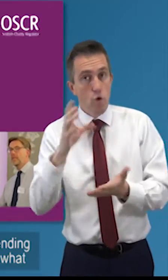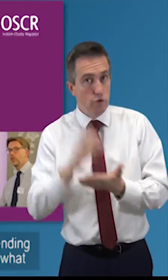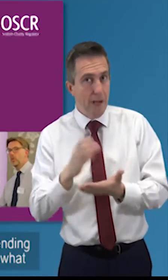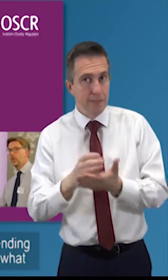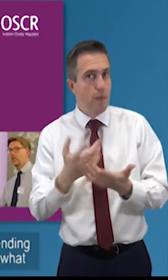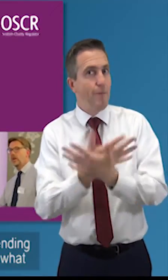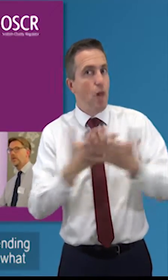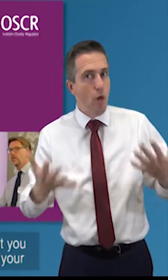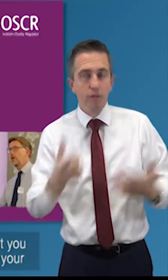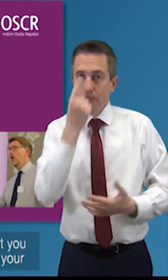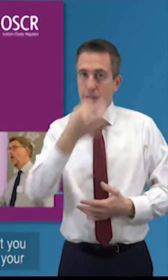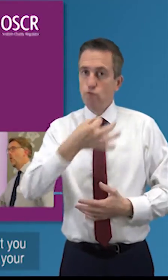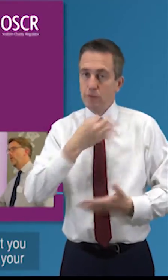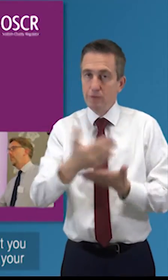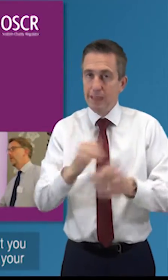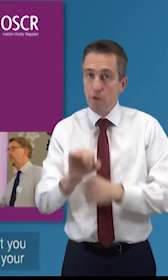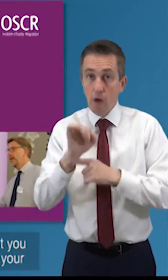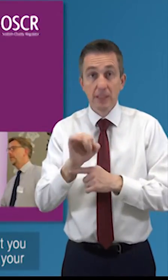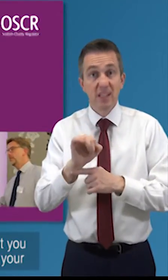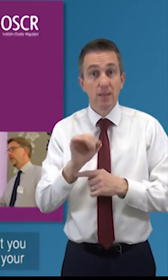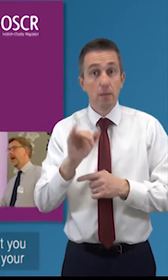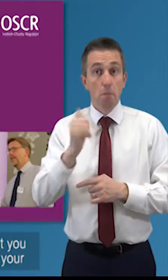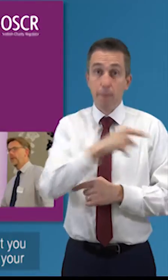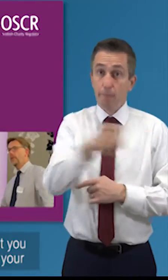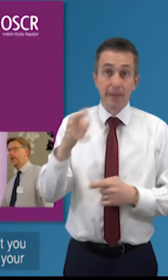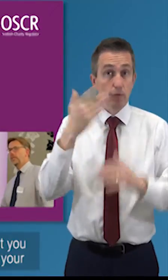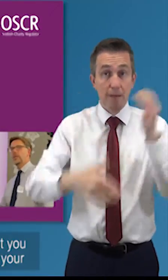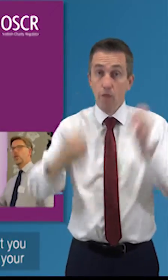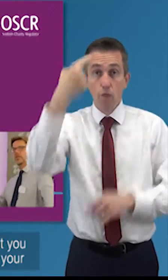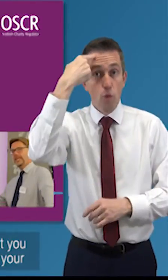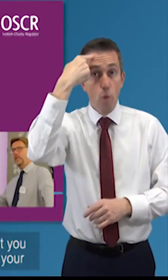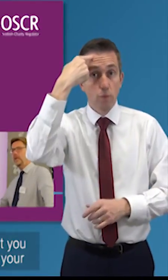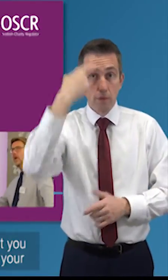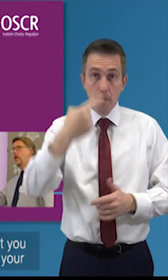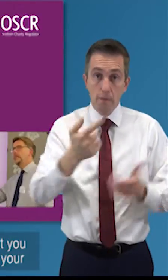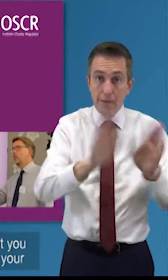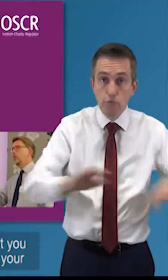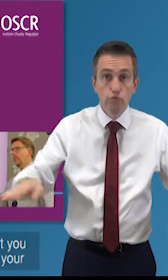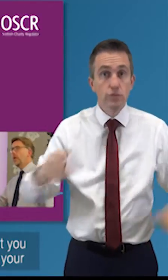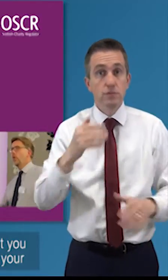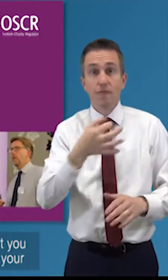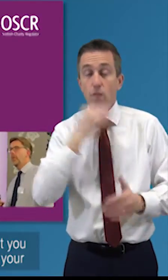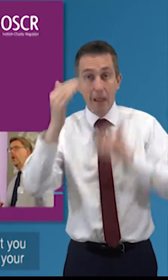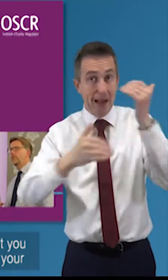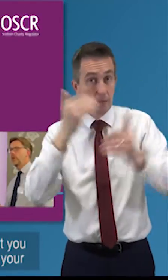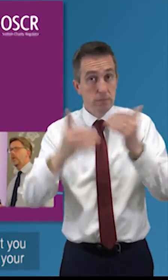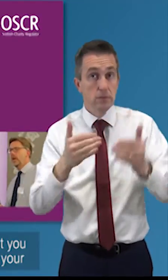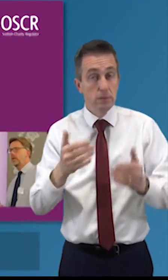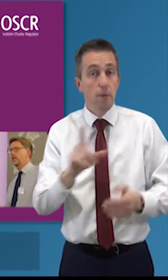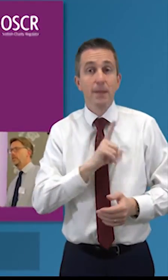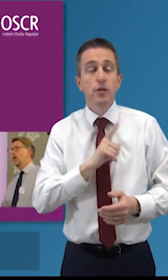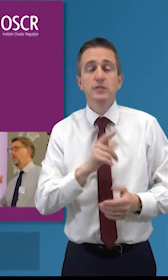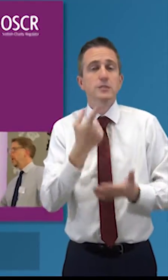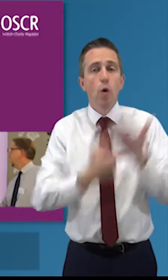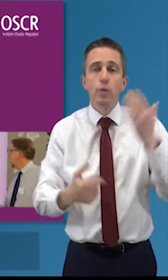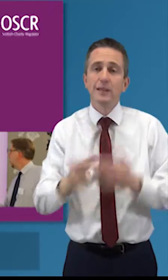very central to what your charity does or there may be implications that you haven't realized because it's at the it's only you in parts of what your